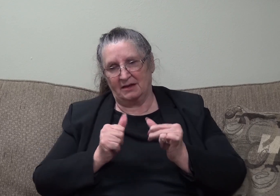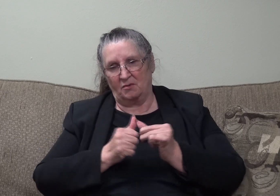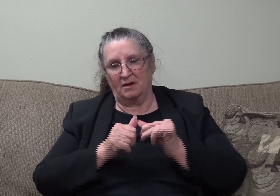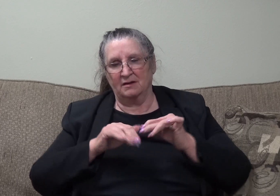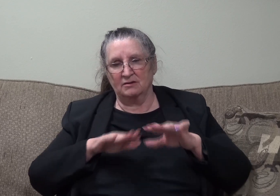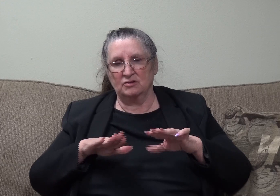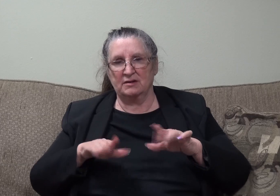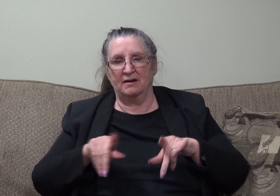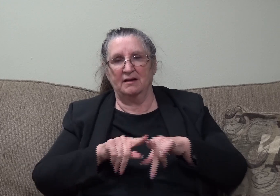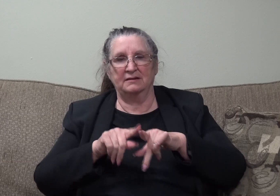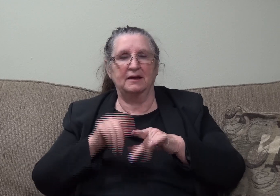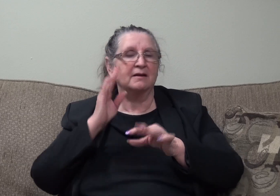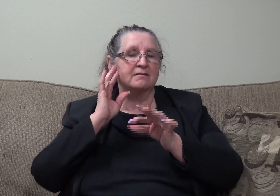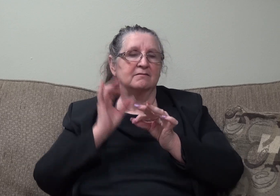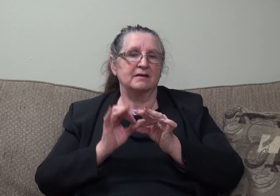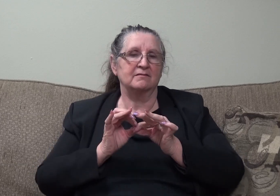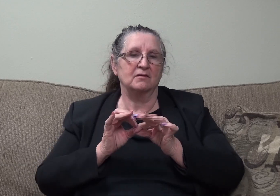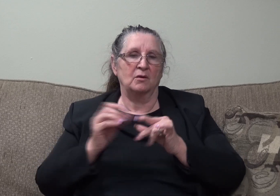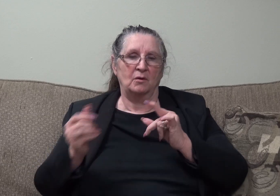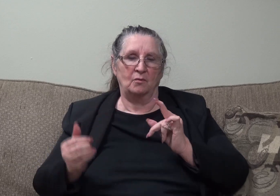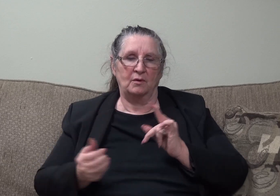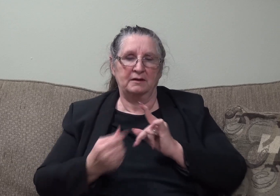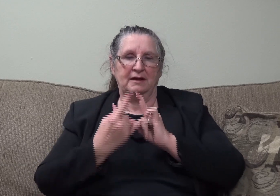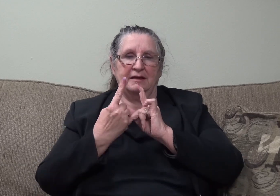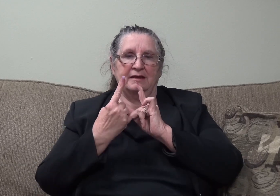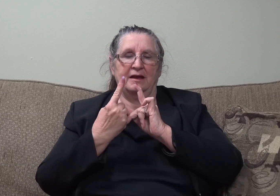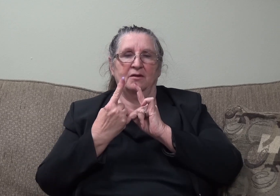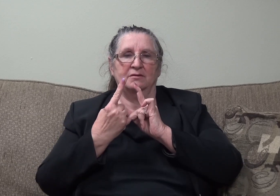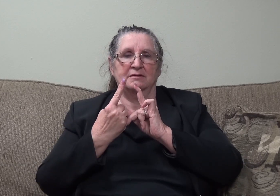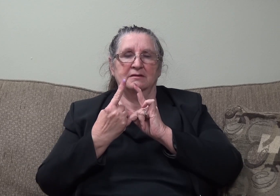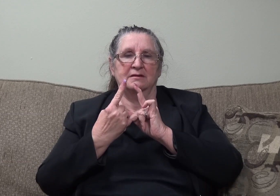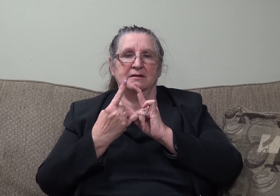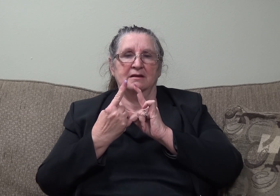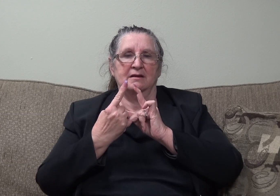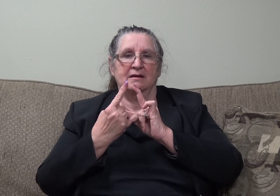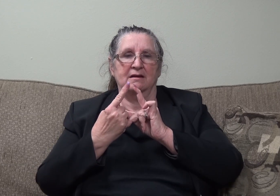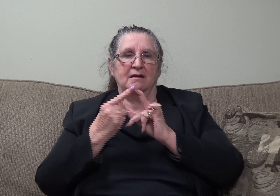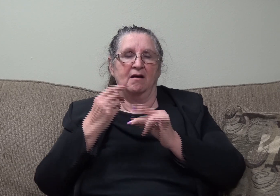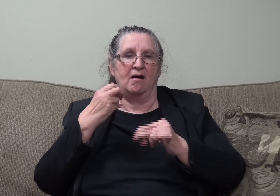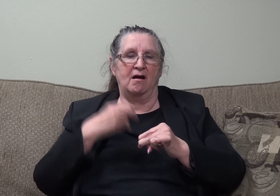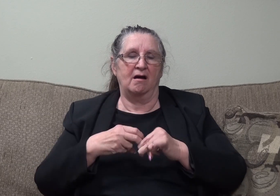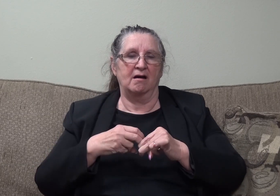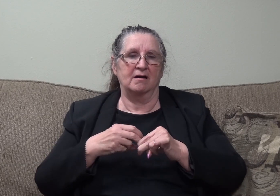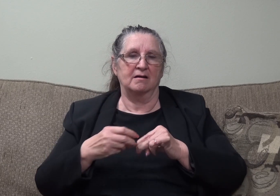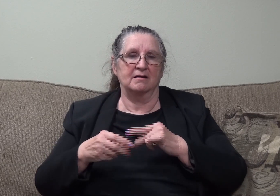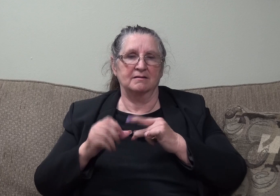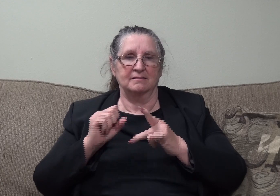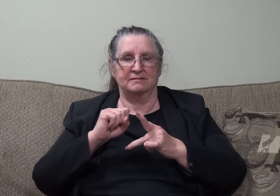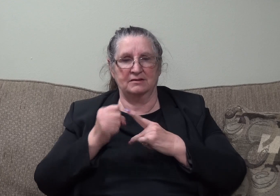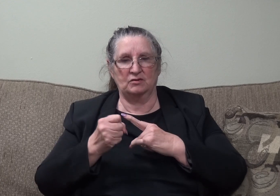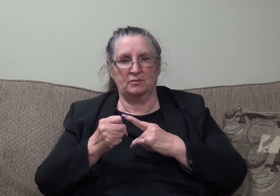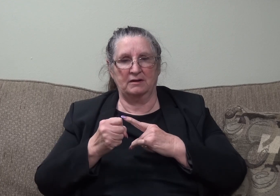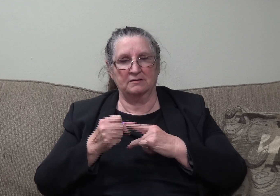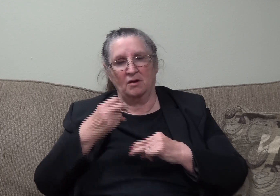faith when I encounter difficult situations in life or even difficult scriptures to understand in the Bible.